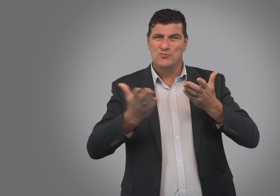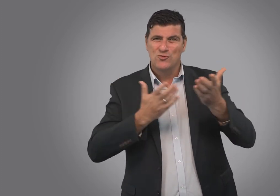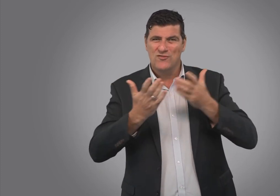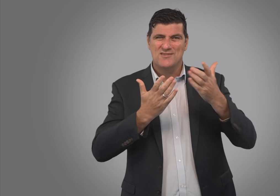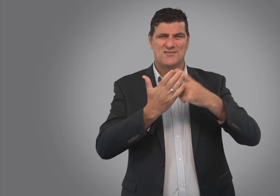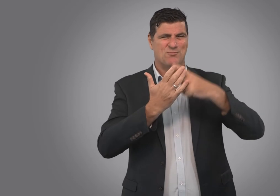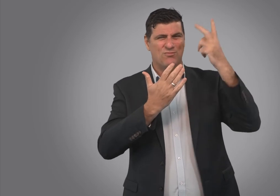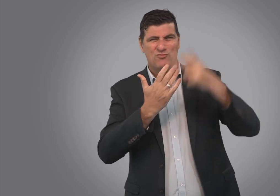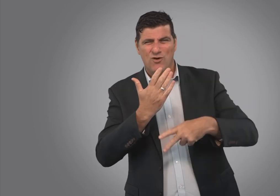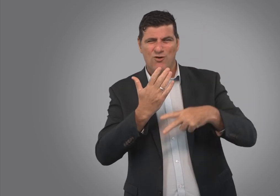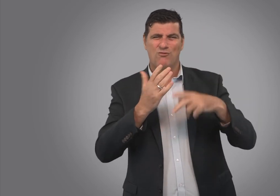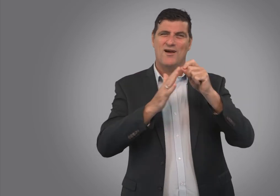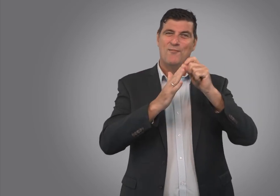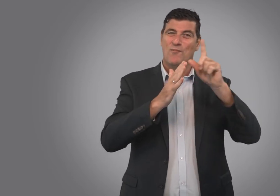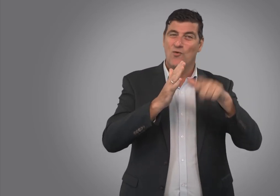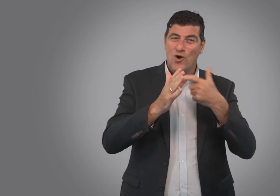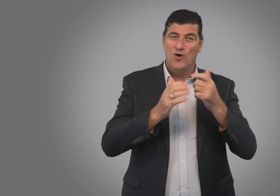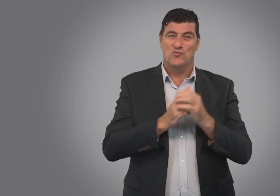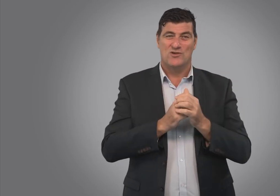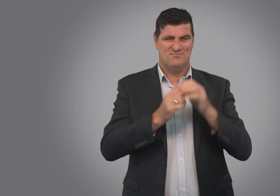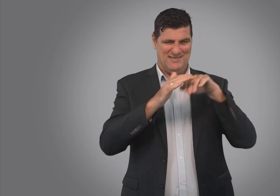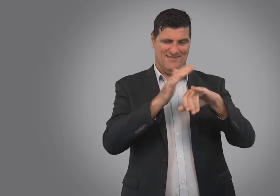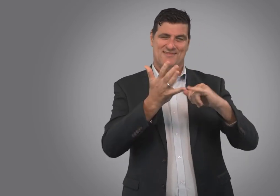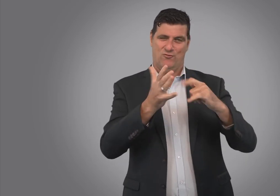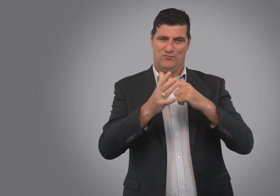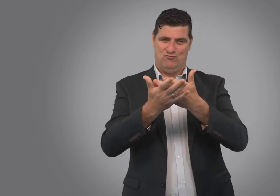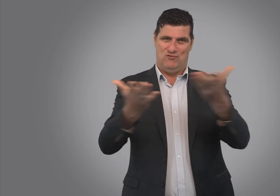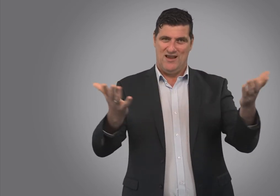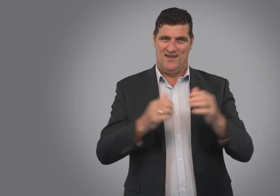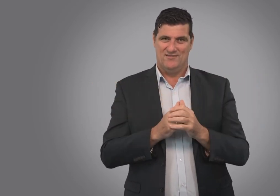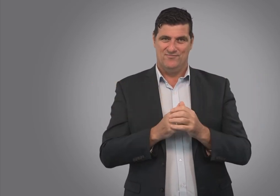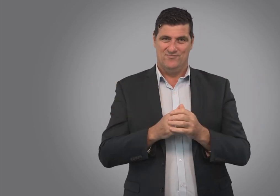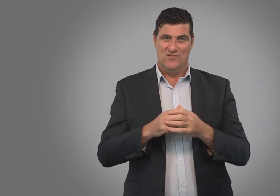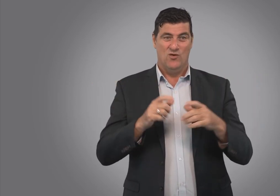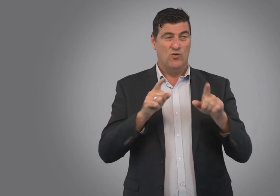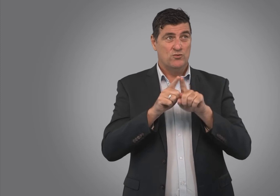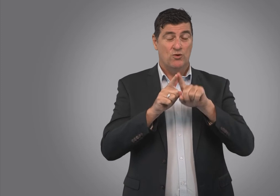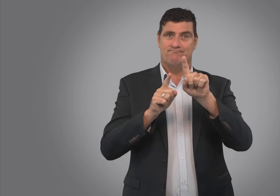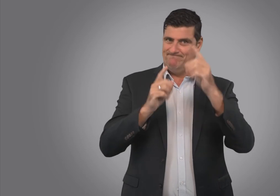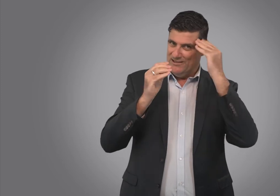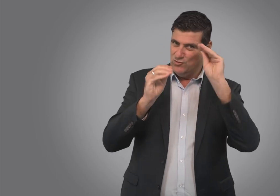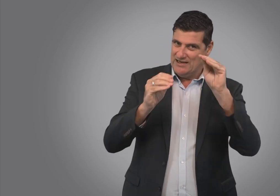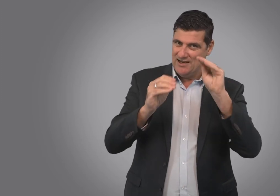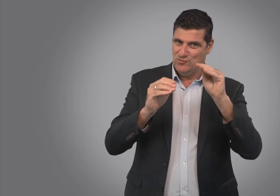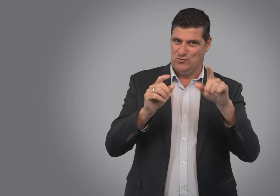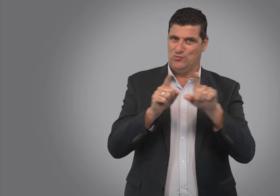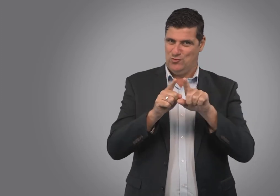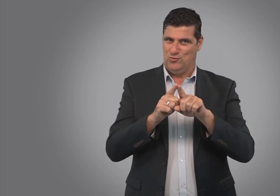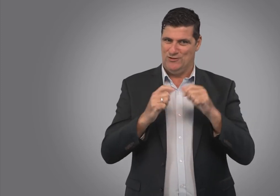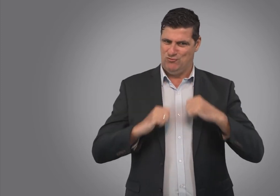programs and projects into South Australia. We'll also be able to provide education and training into South